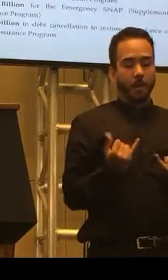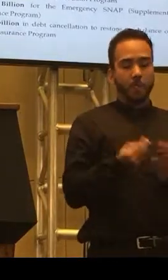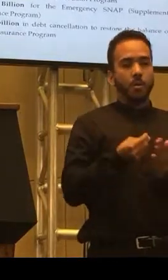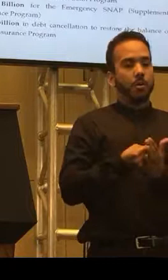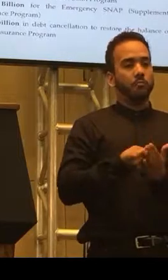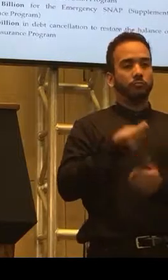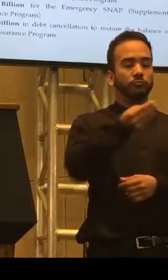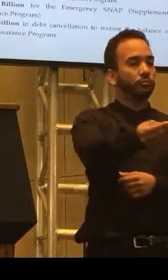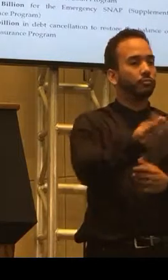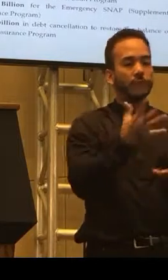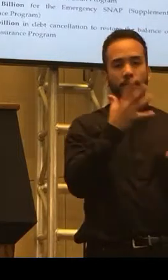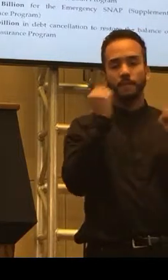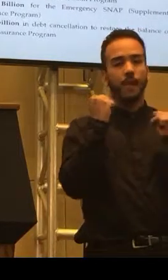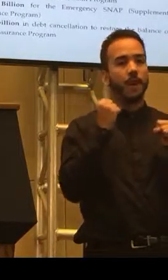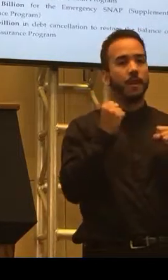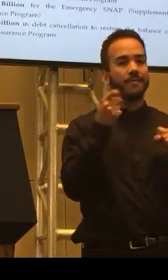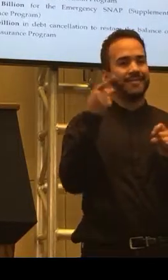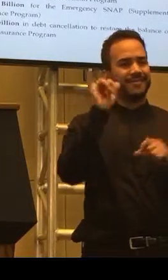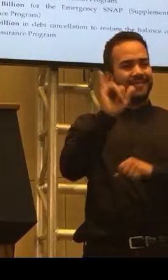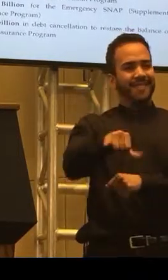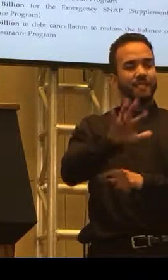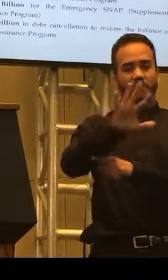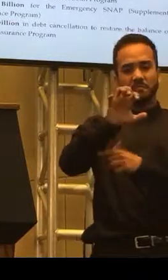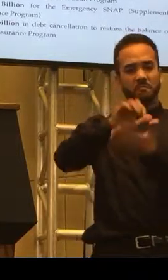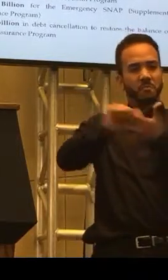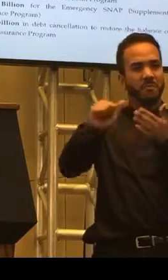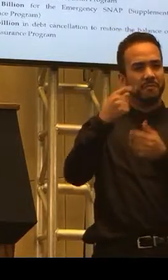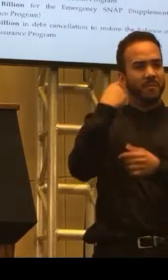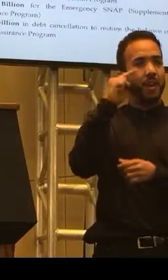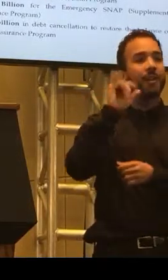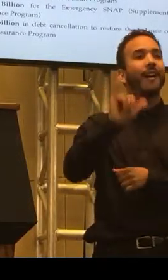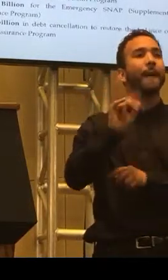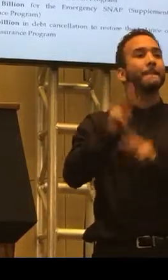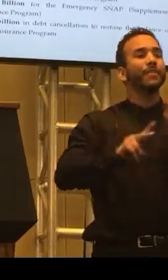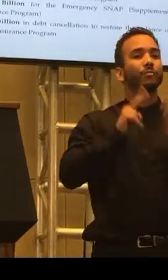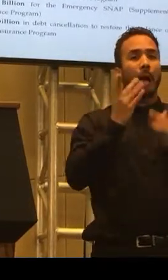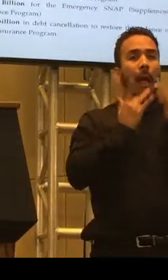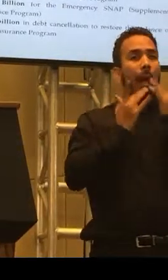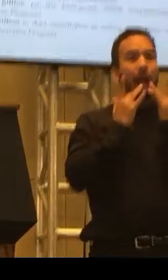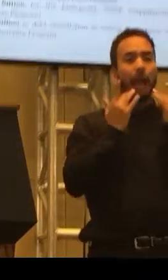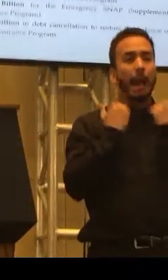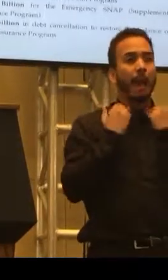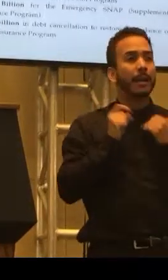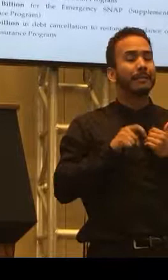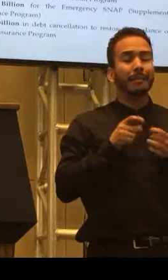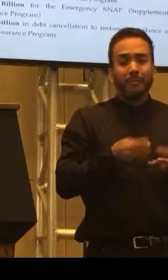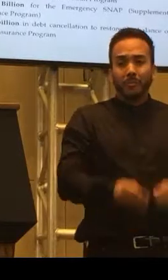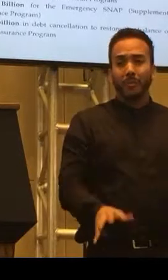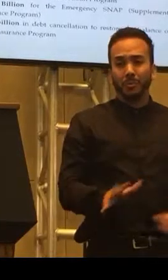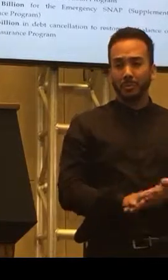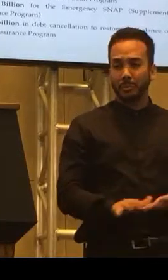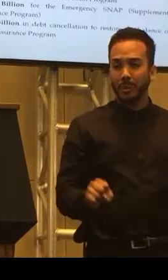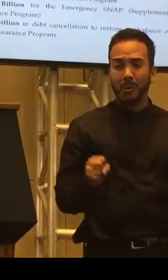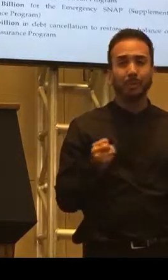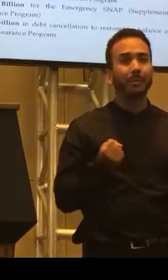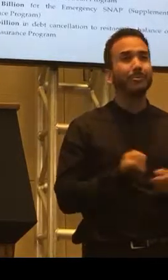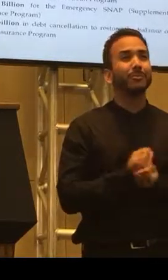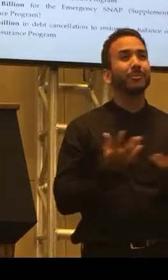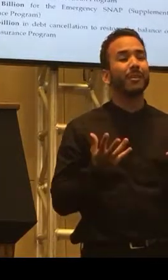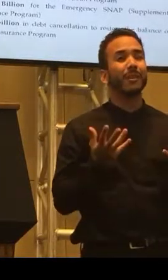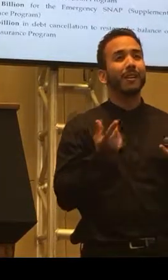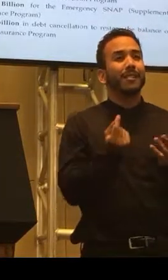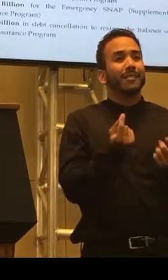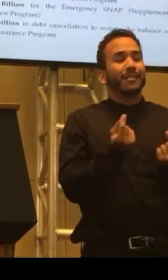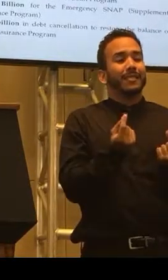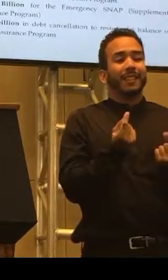this $500 is about. It's about to get some people, some money into people who need it because they lost everything and that allow them to,